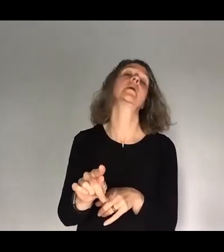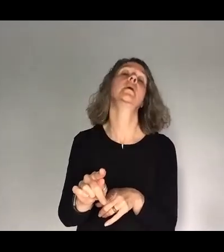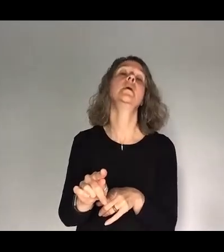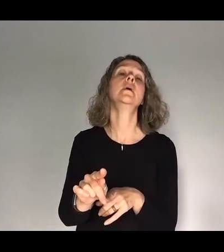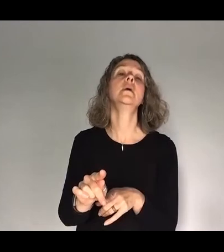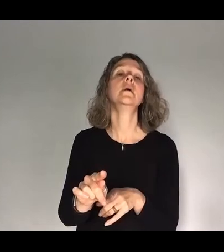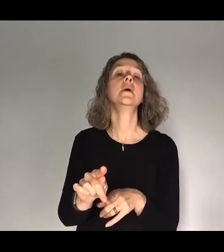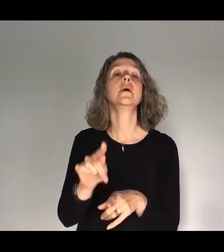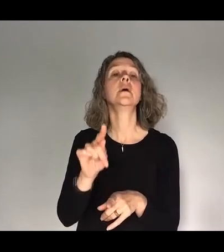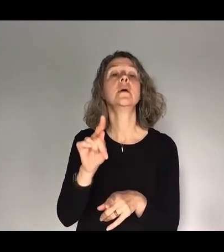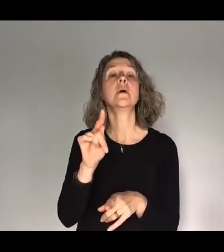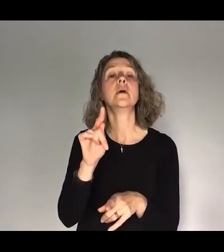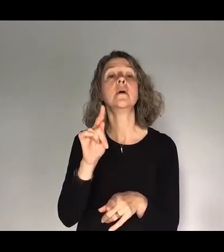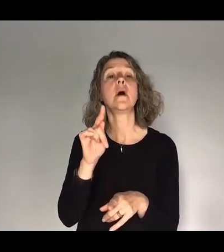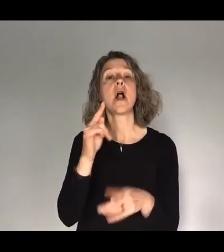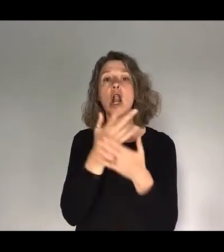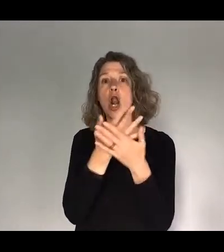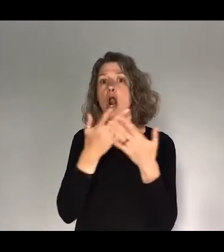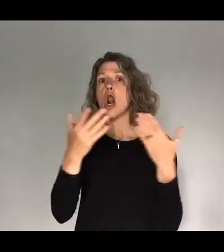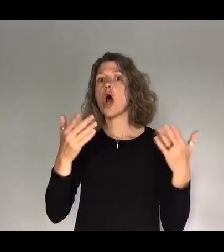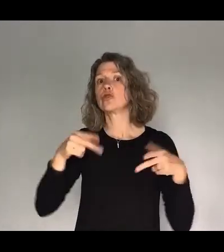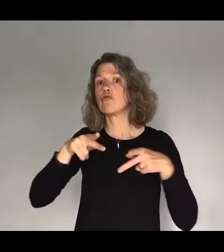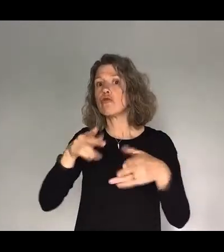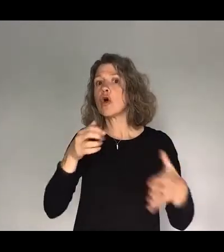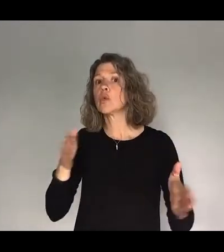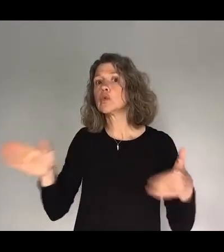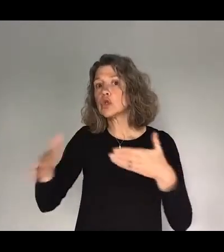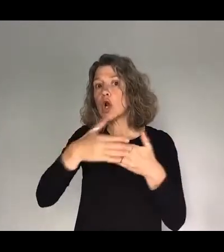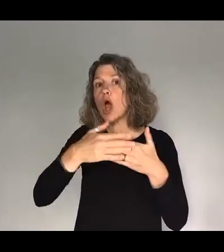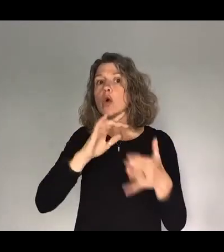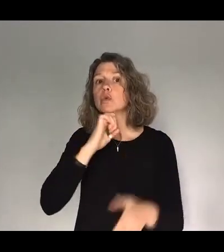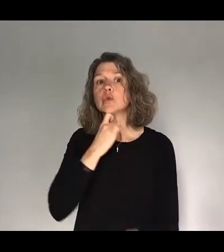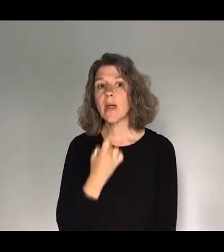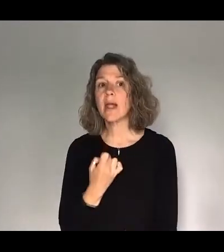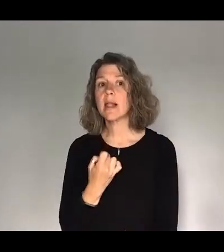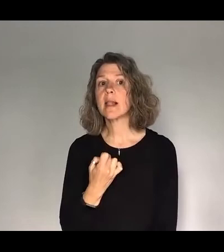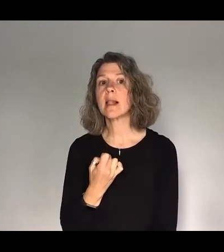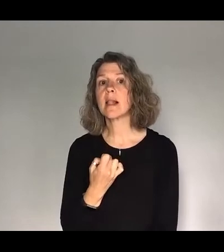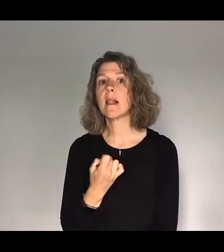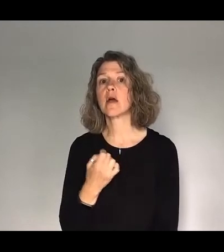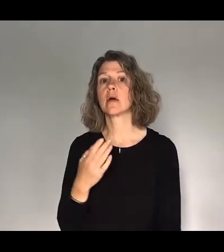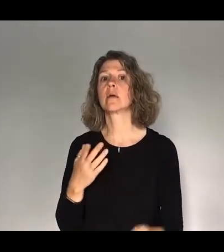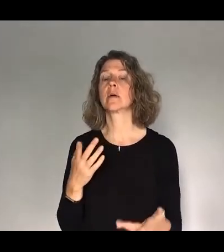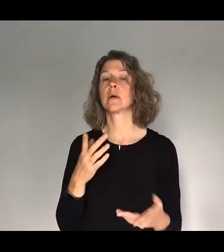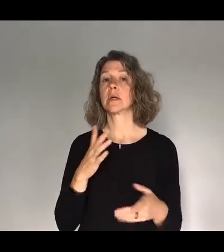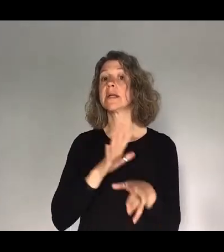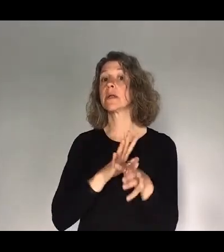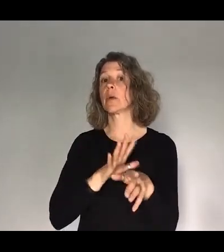There is road closures. There is? There are? There will be. There will be road closures next Sunday. I believe next Sunday is the